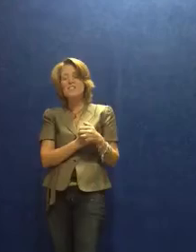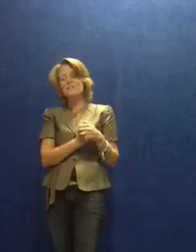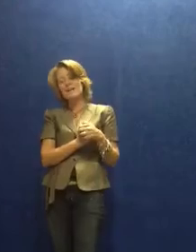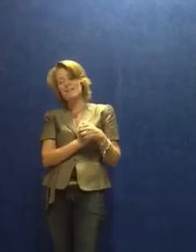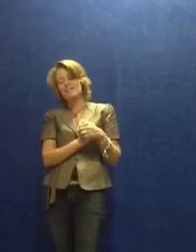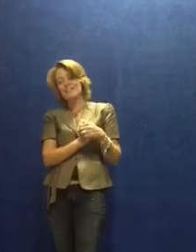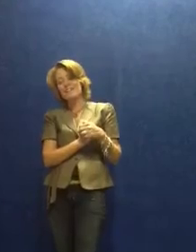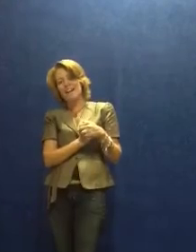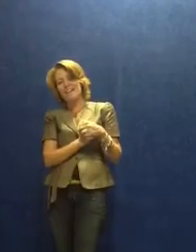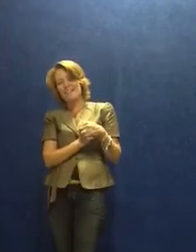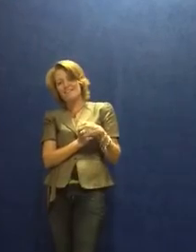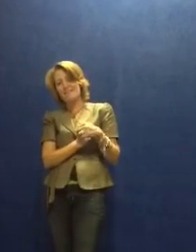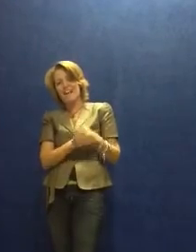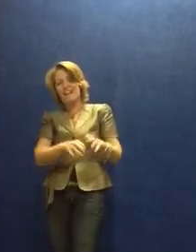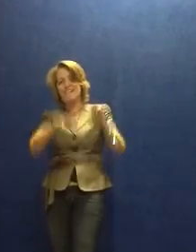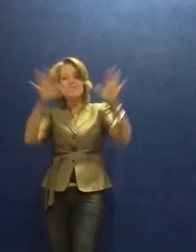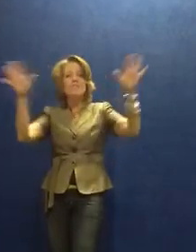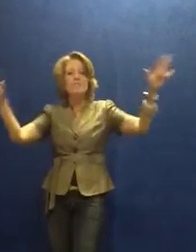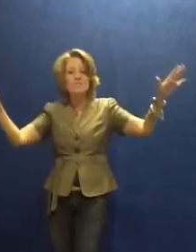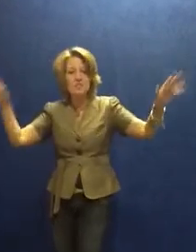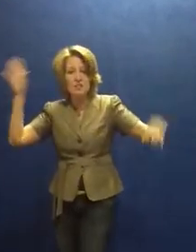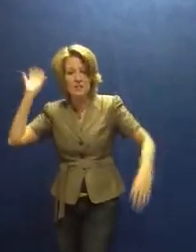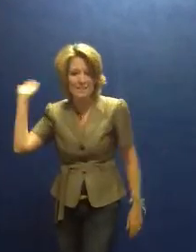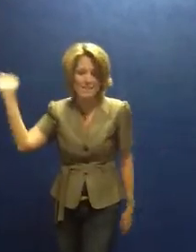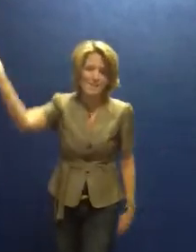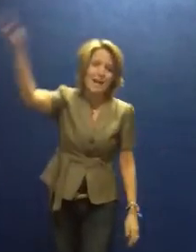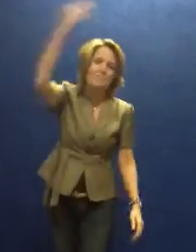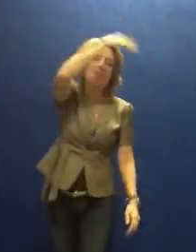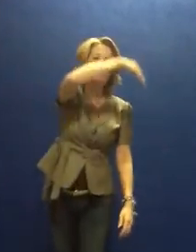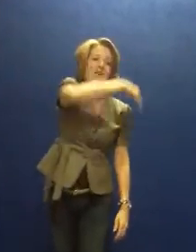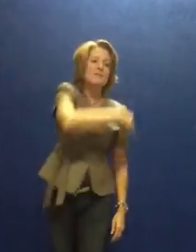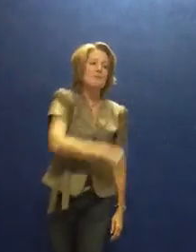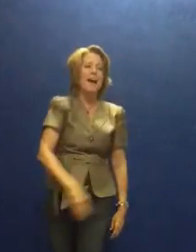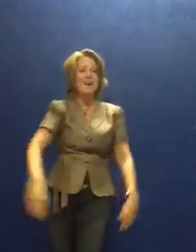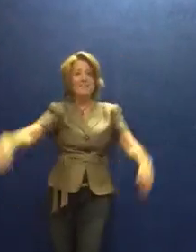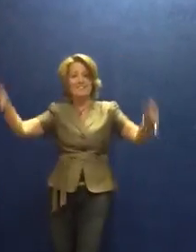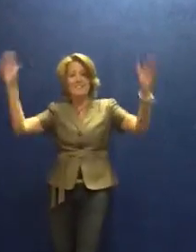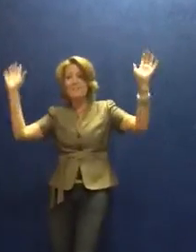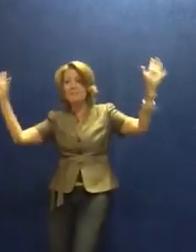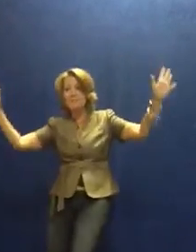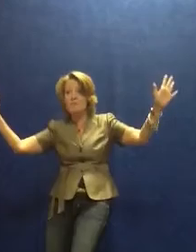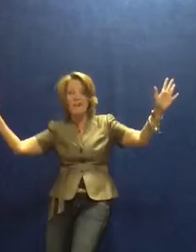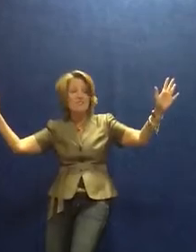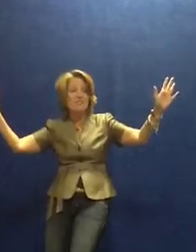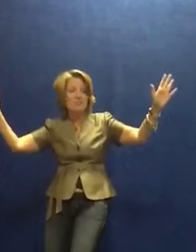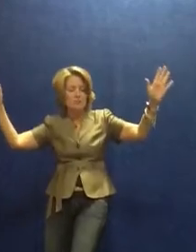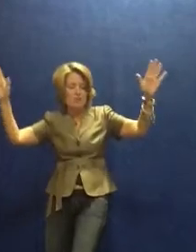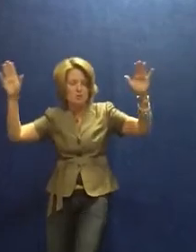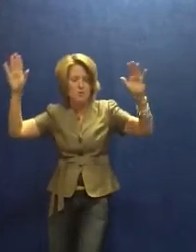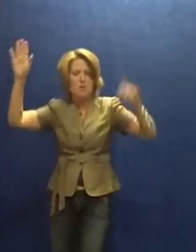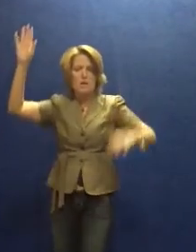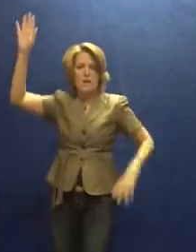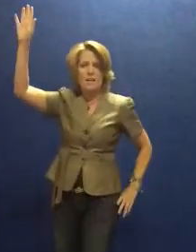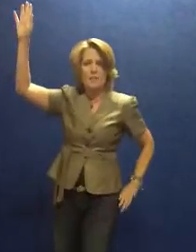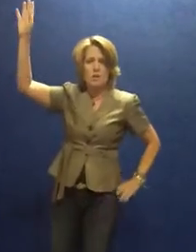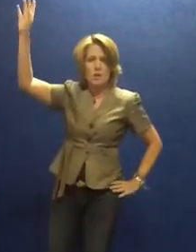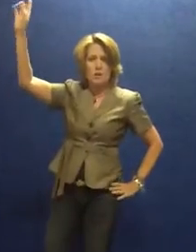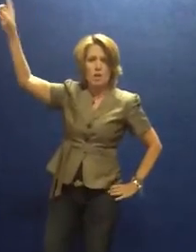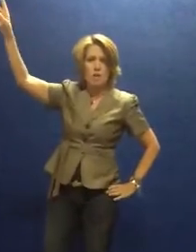smiled greatly back there, and as everyone was cheering and slapping him on the back and giving him congratulations, Coach announced, Kids,